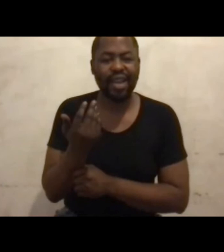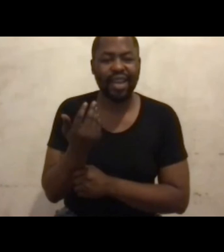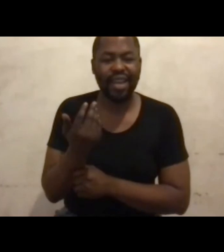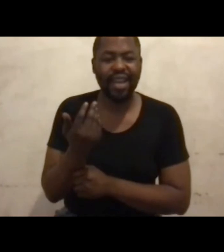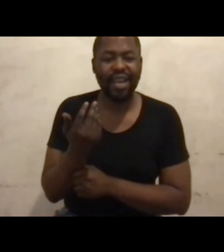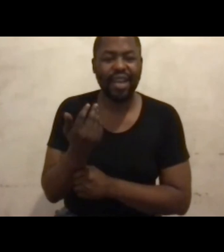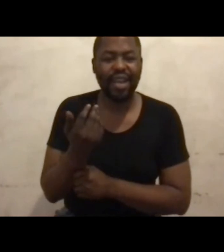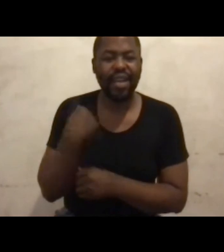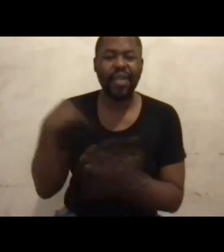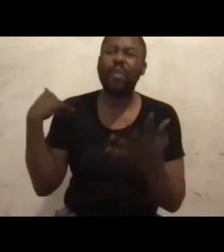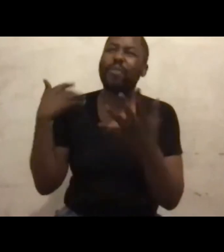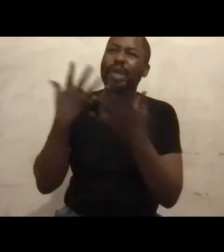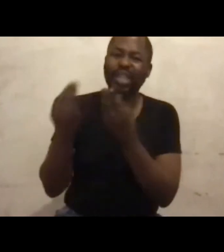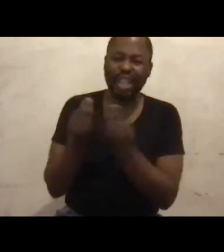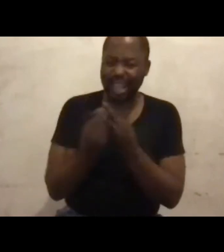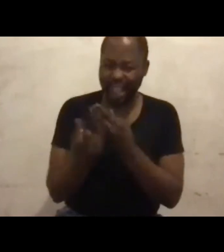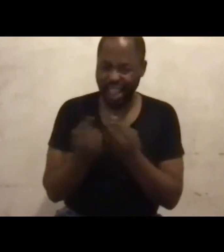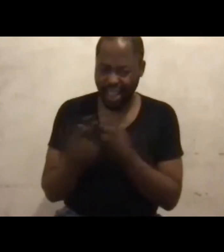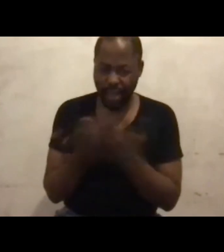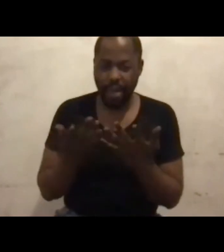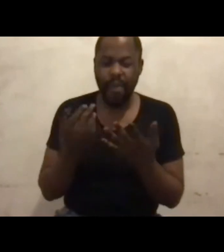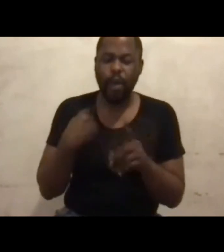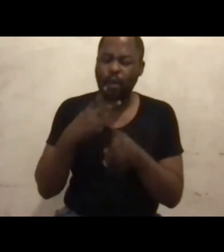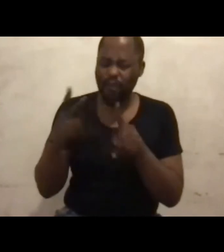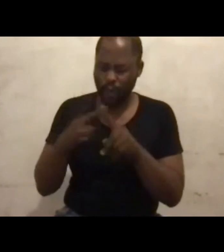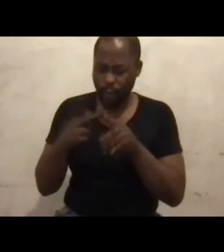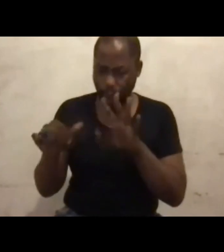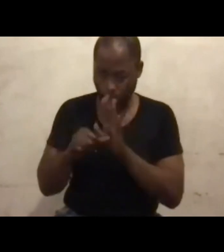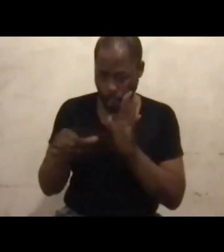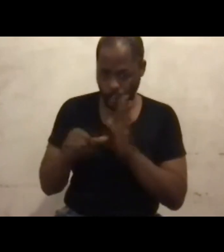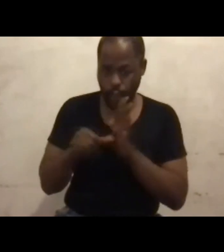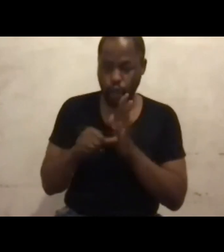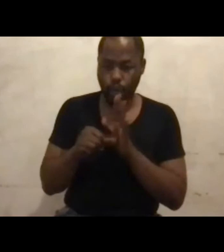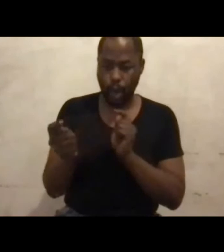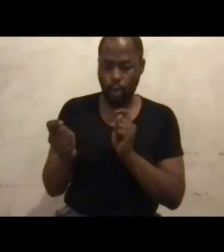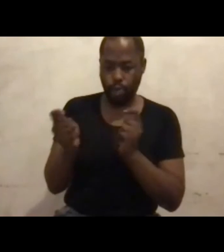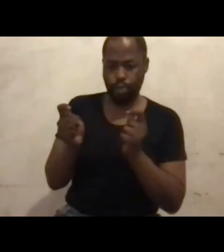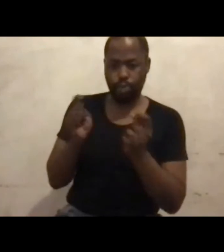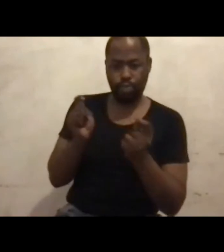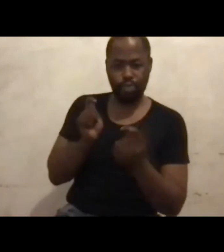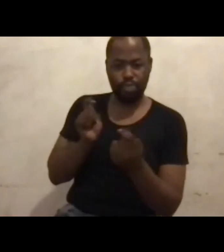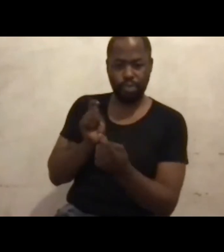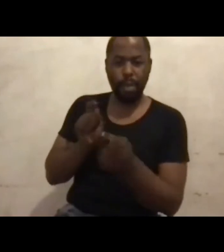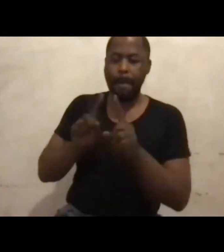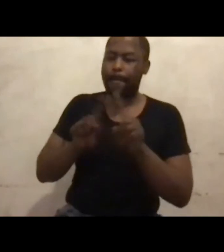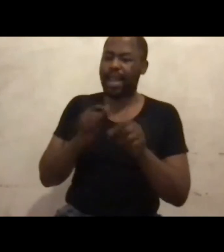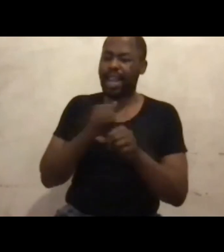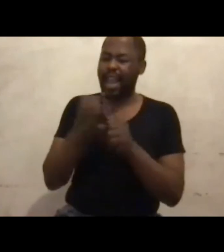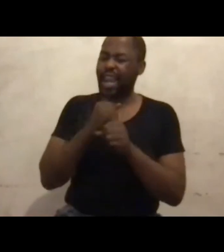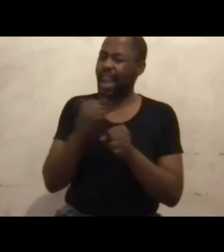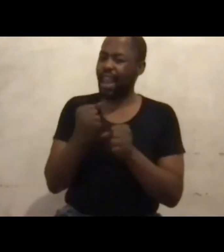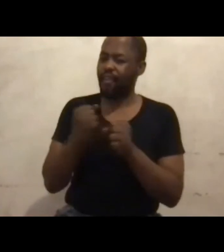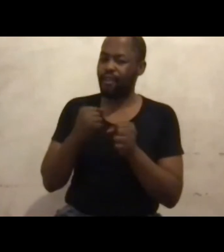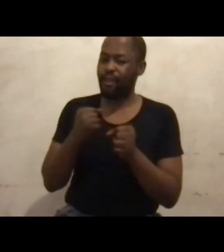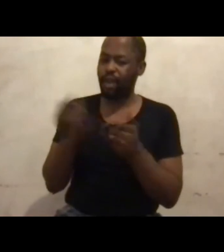passed at the blink of an eye, which were very important to my evolution. But I never really got to suffer them. I think when I say